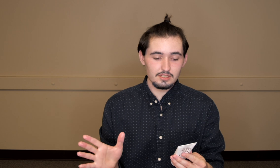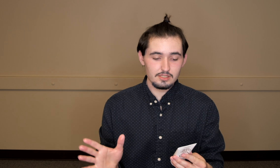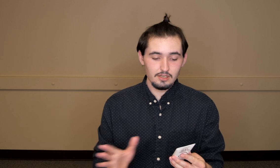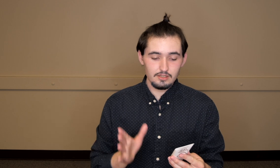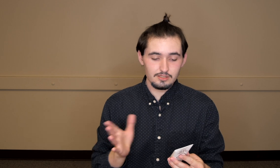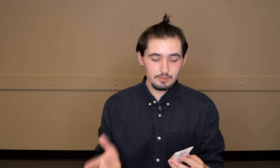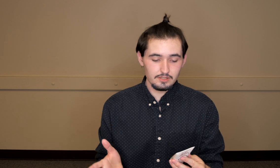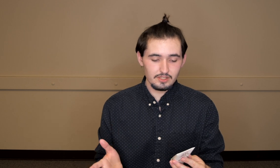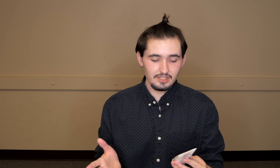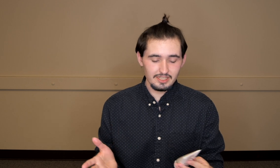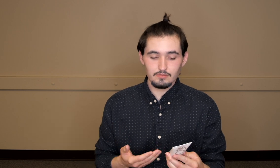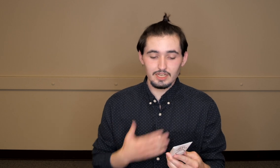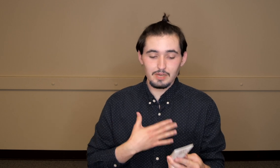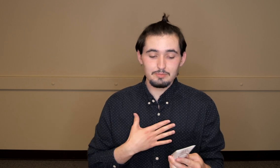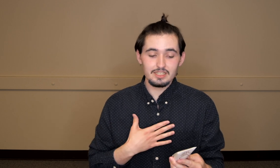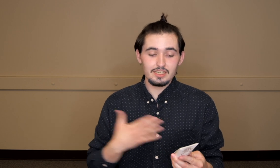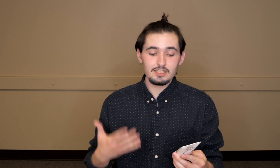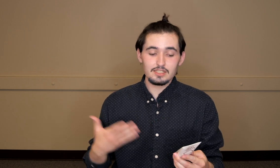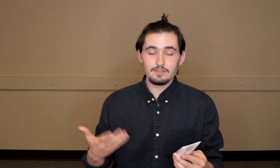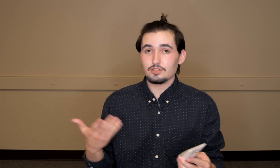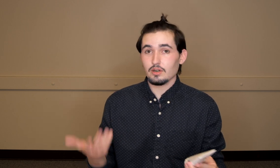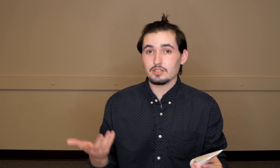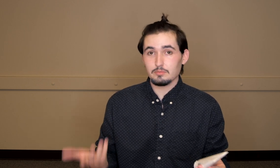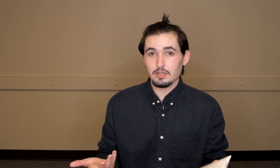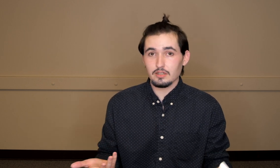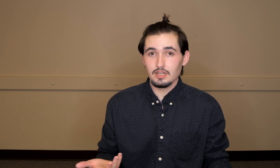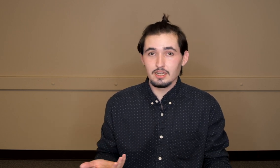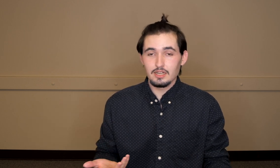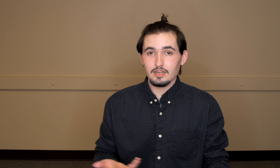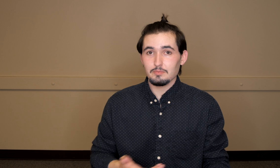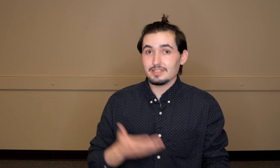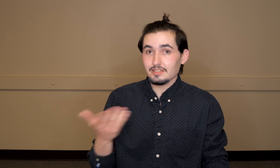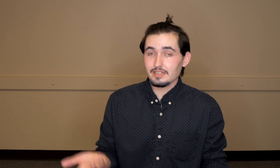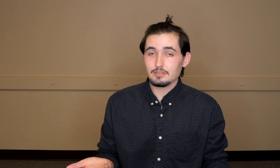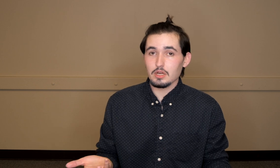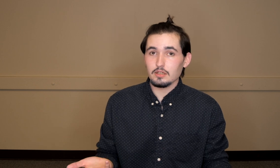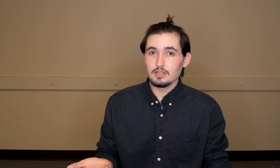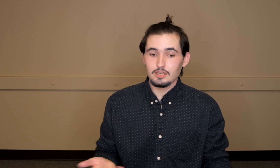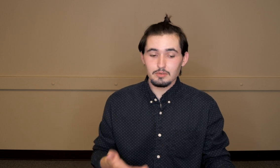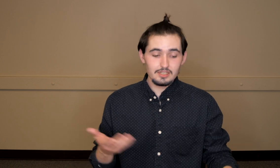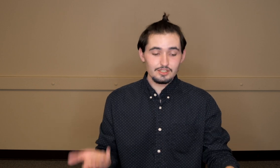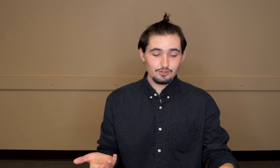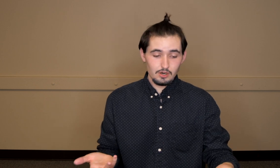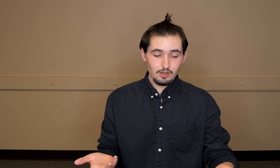specifically, in my opinion it does have a strong smell. It's a nice smell but it is strong